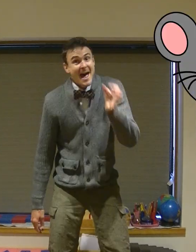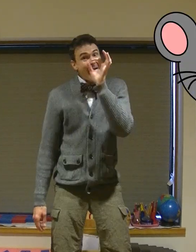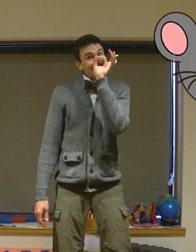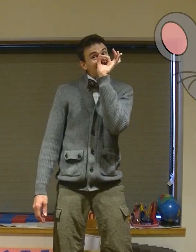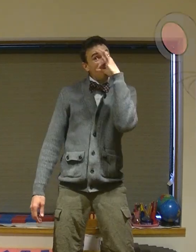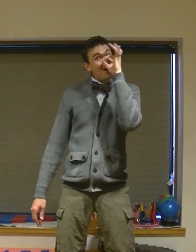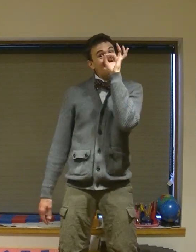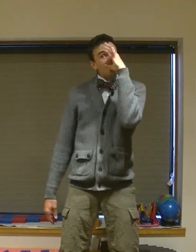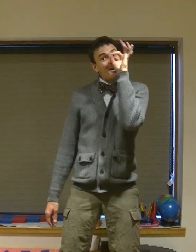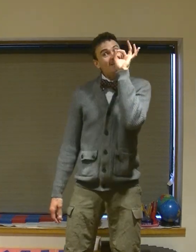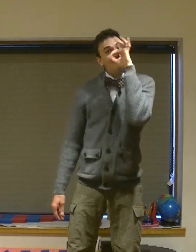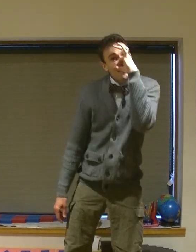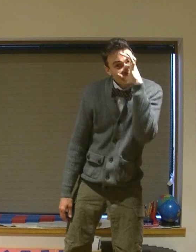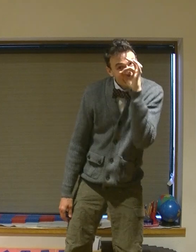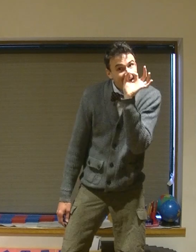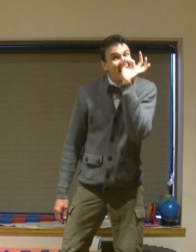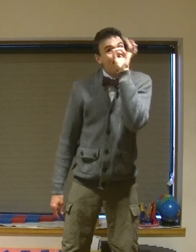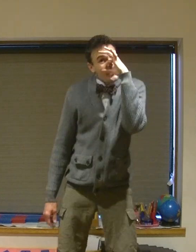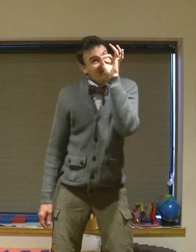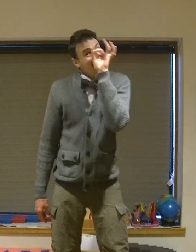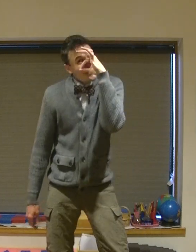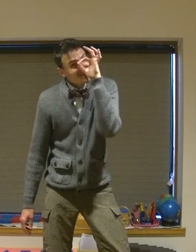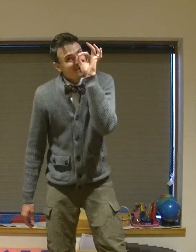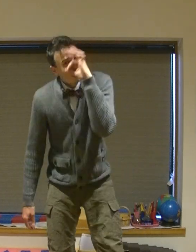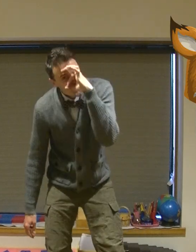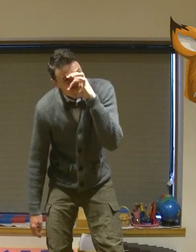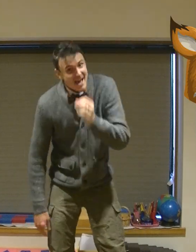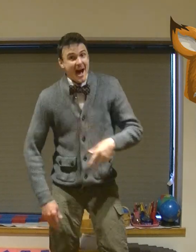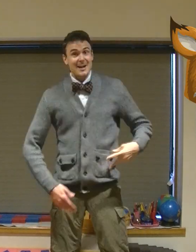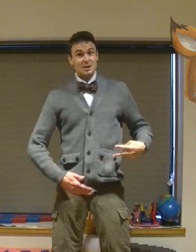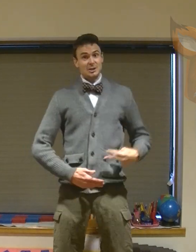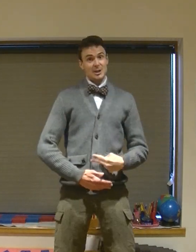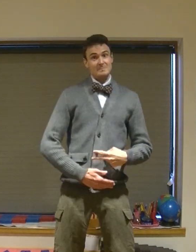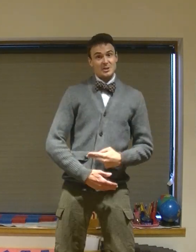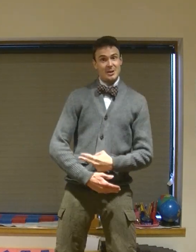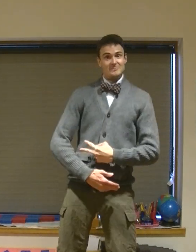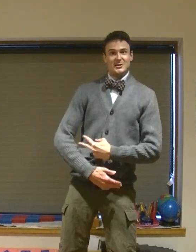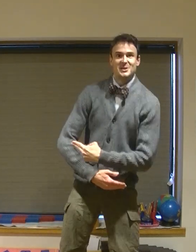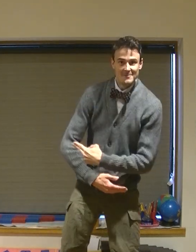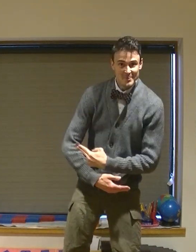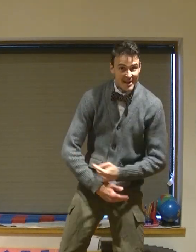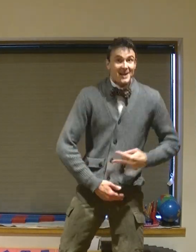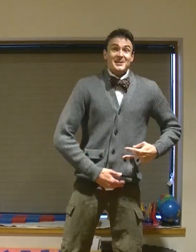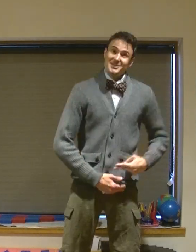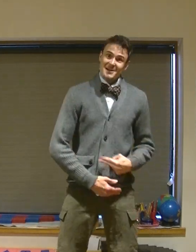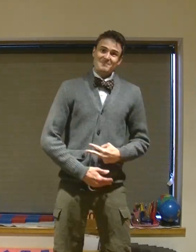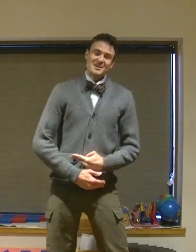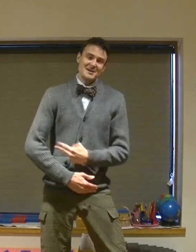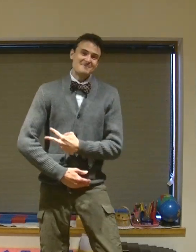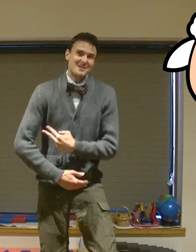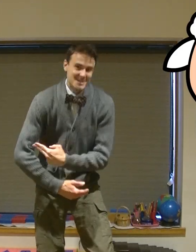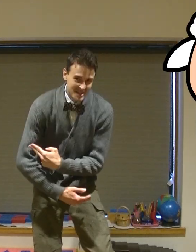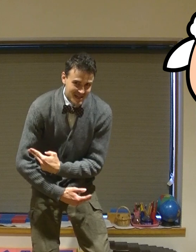I can fox fox fox! Fox fox fox fox! I can sheep sheep sheep! Sheep sheep sheep!